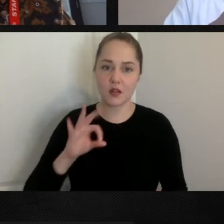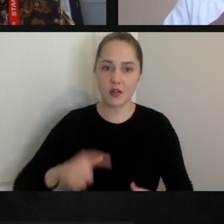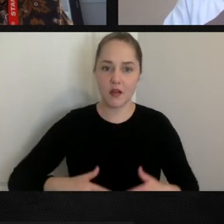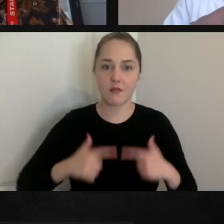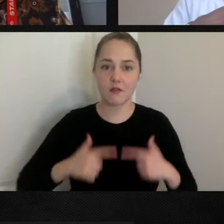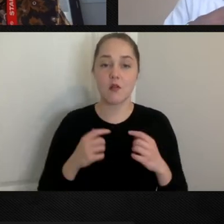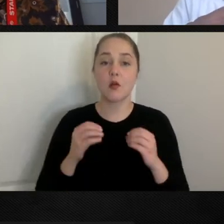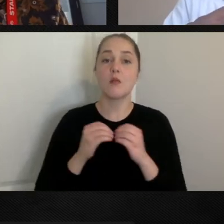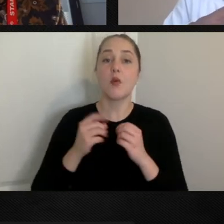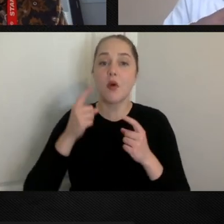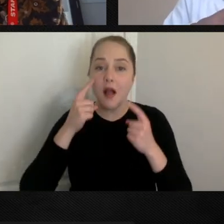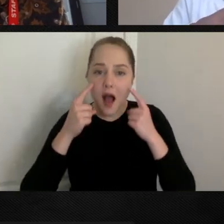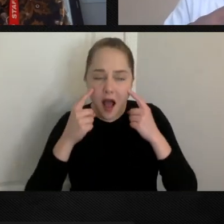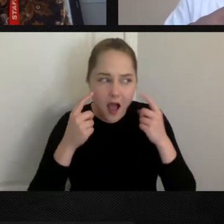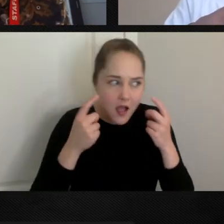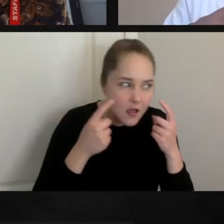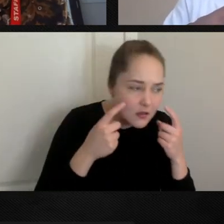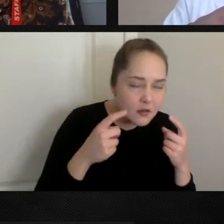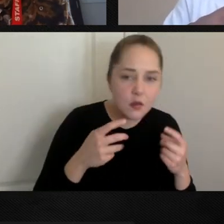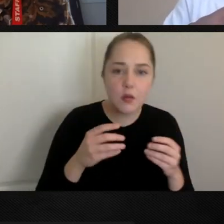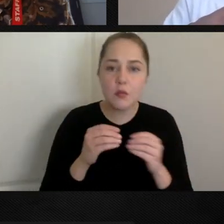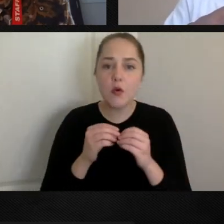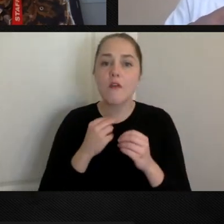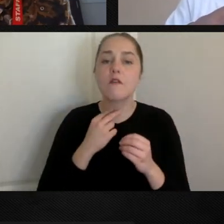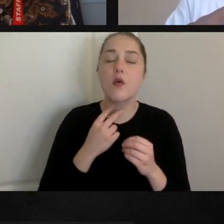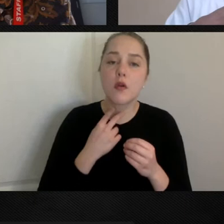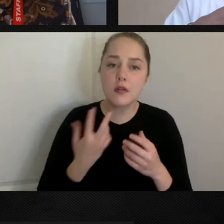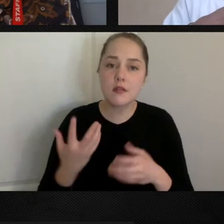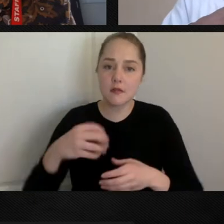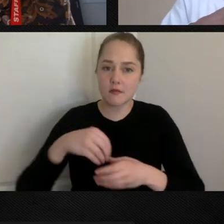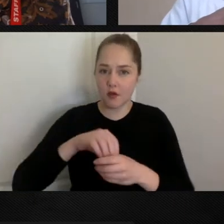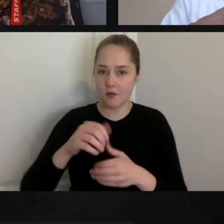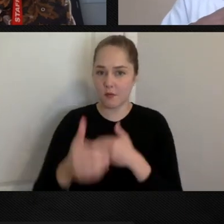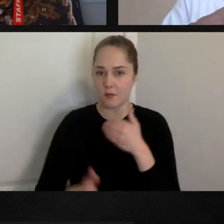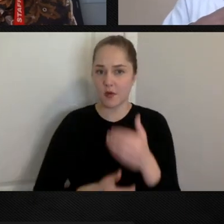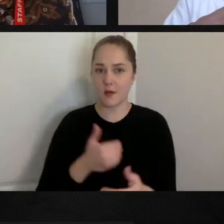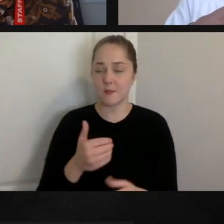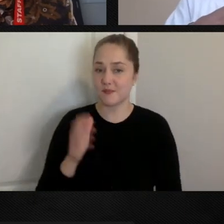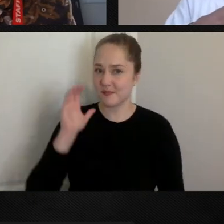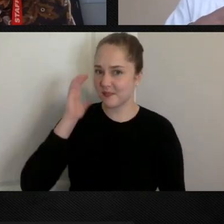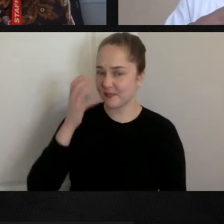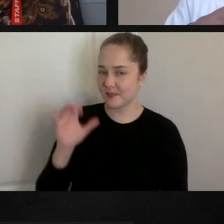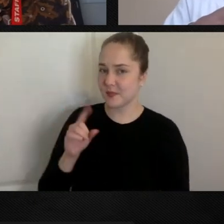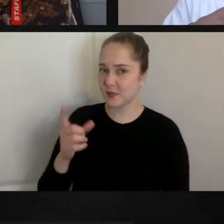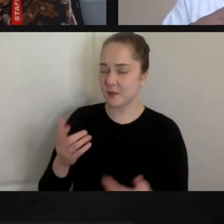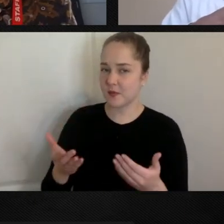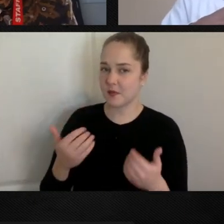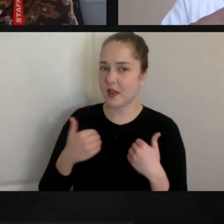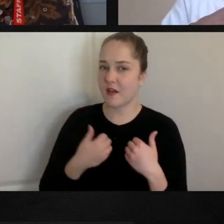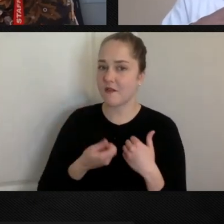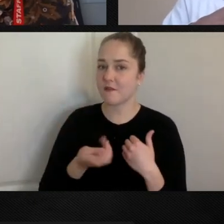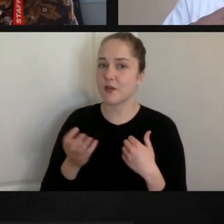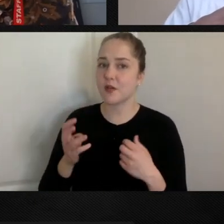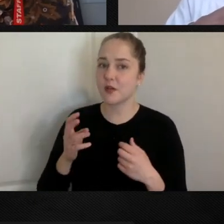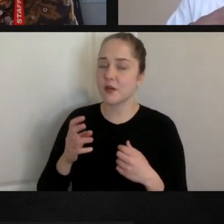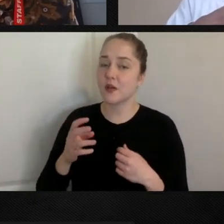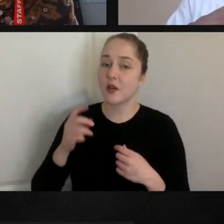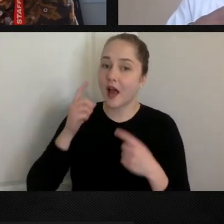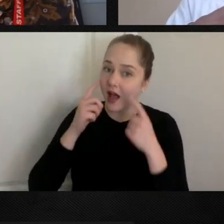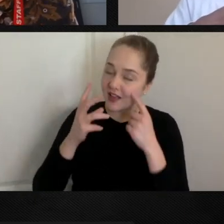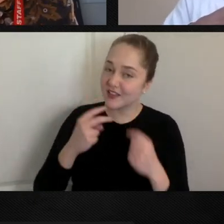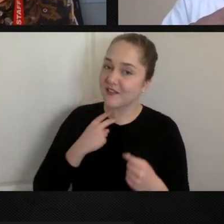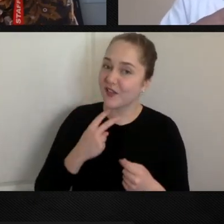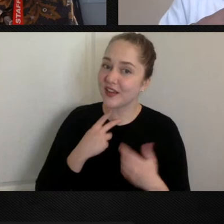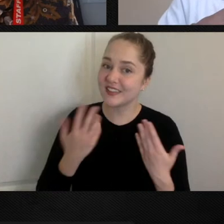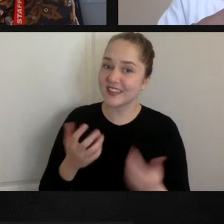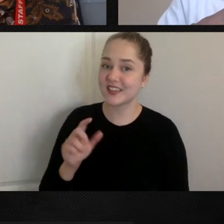eyes and voices at the table. It seems like you may have a few of those eyes and voices here.